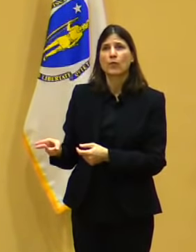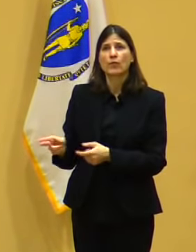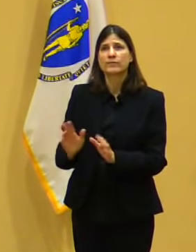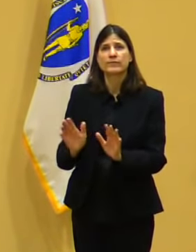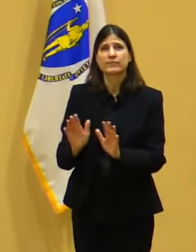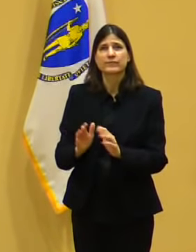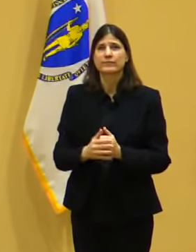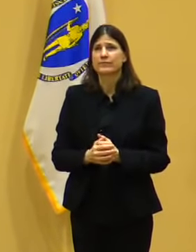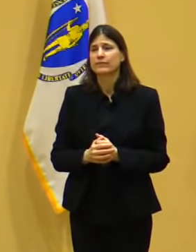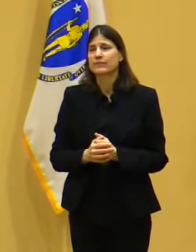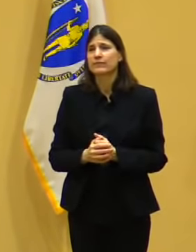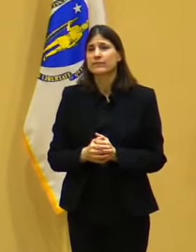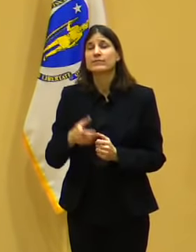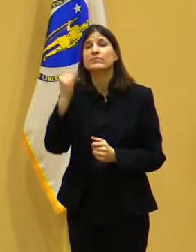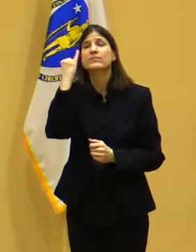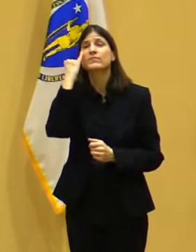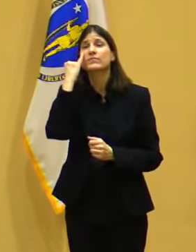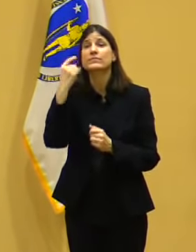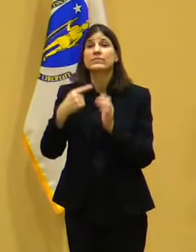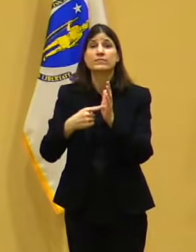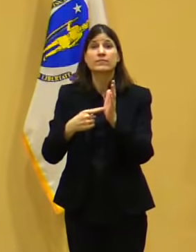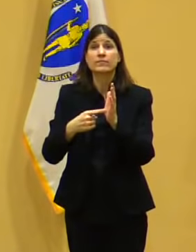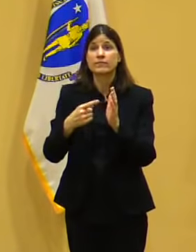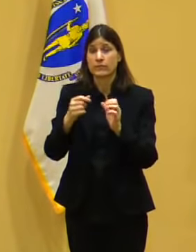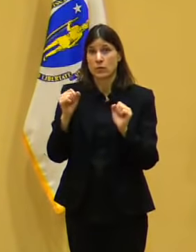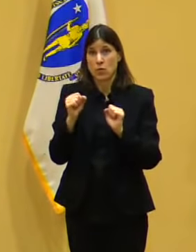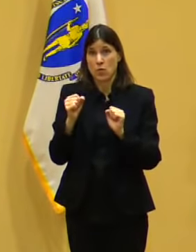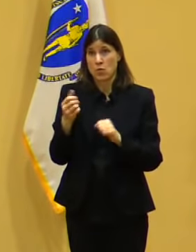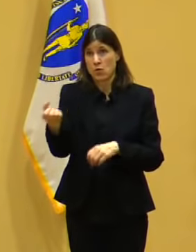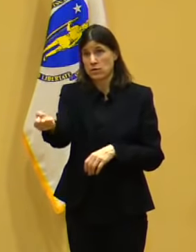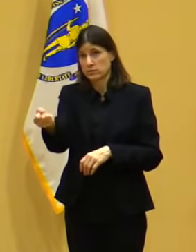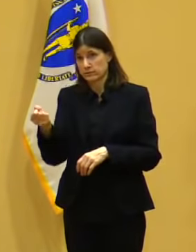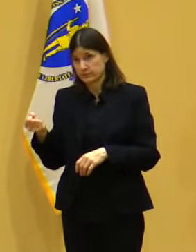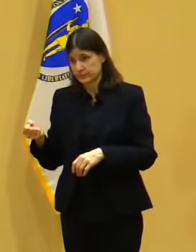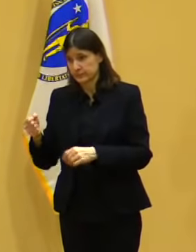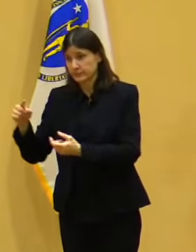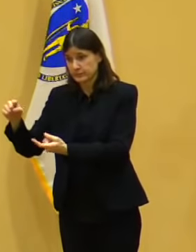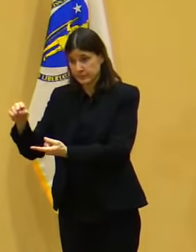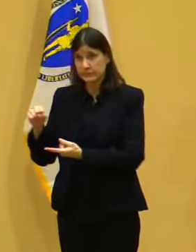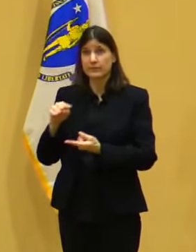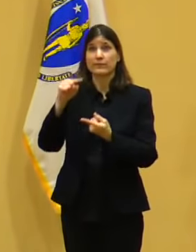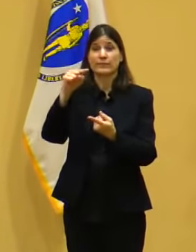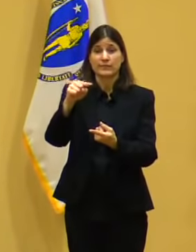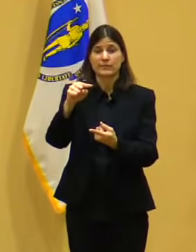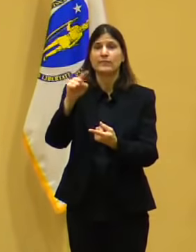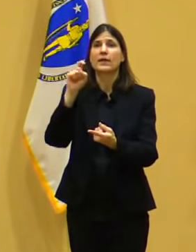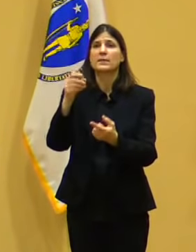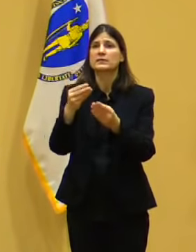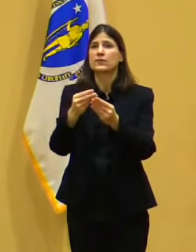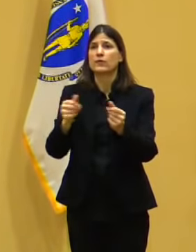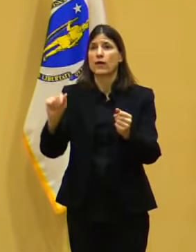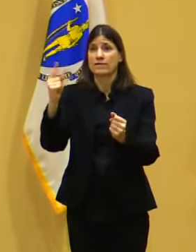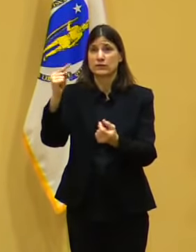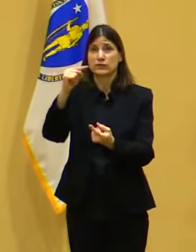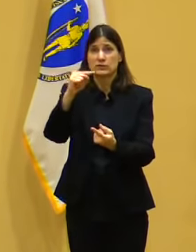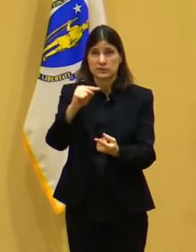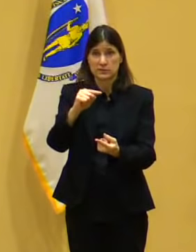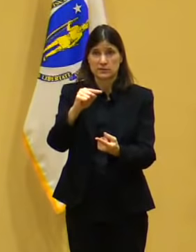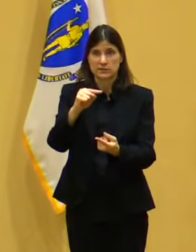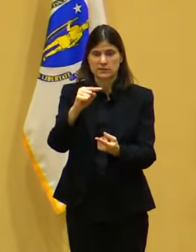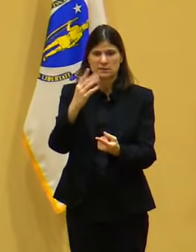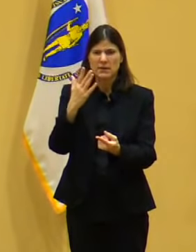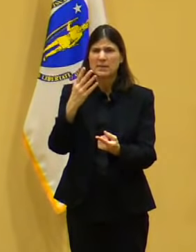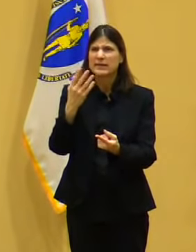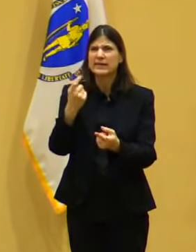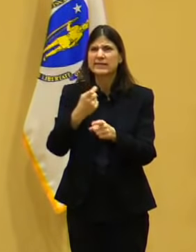either the thawing process or the process of mixing it up. But I think at this point the